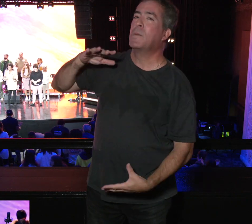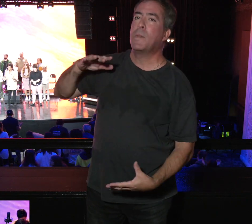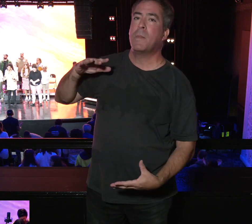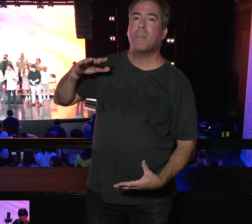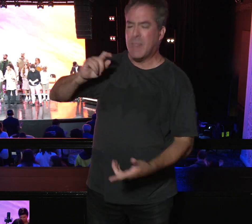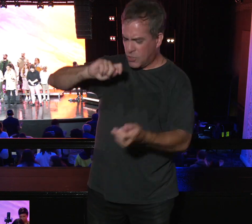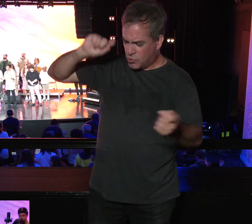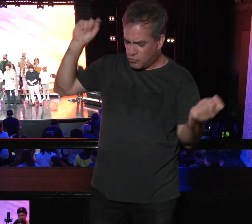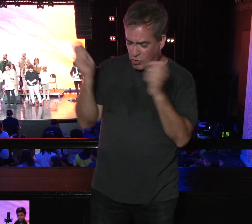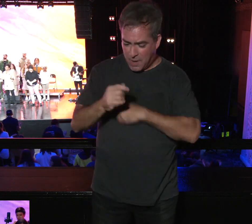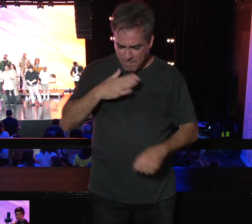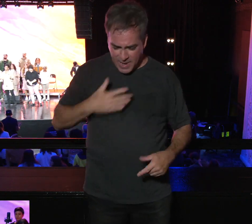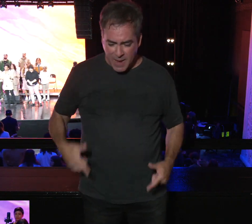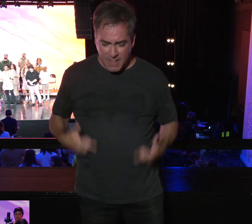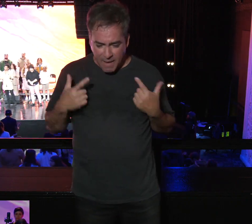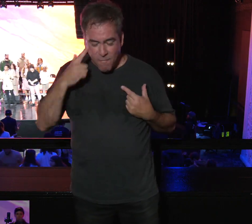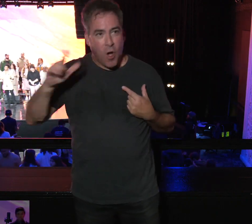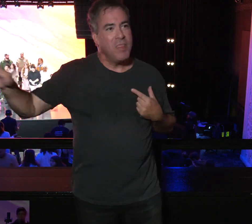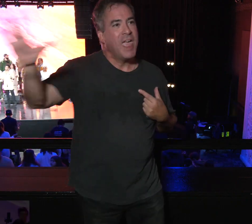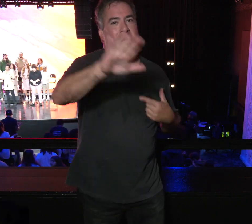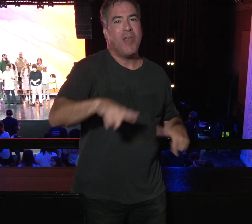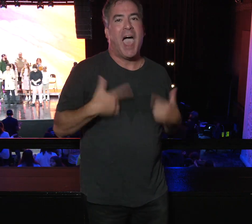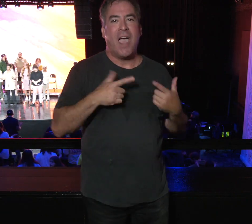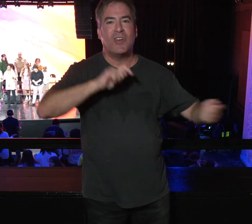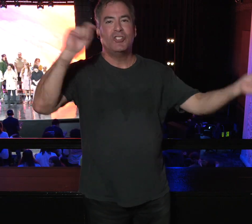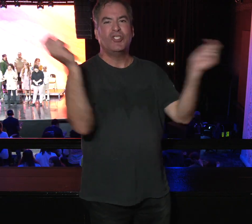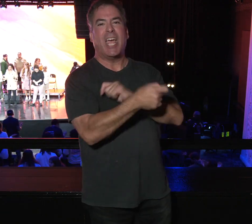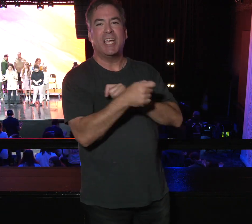Change my life so their lives could be changed.